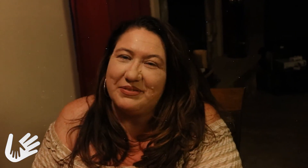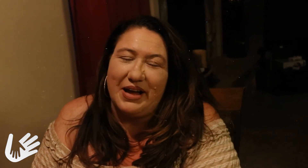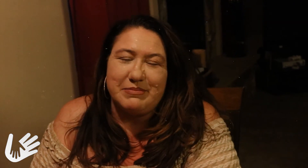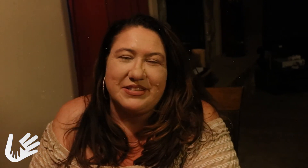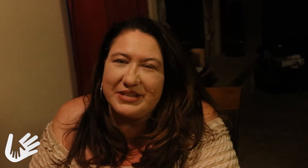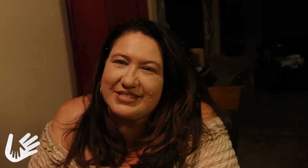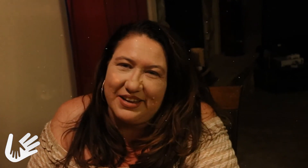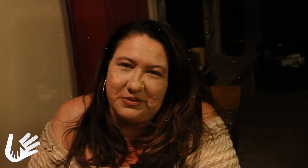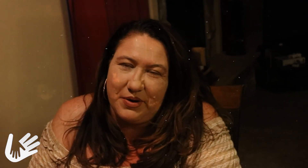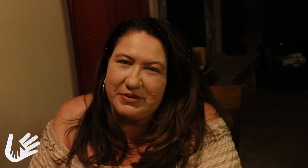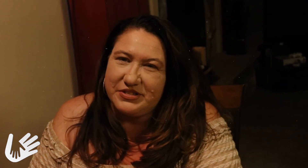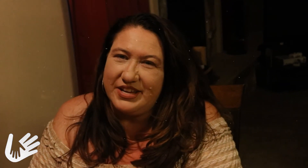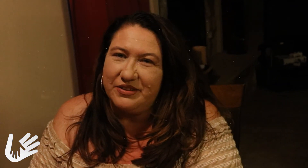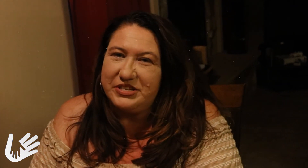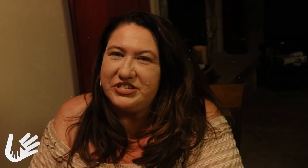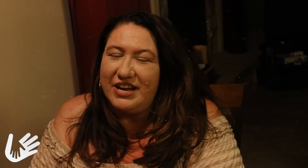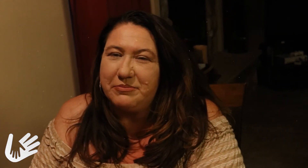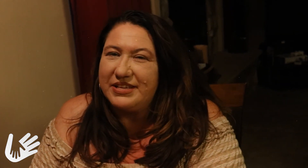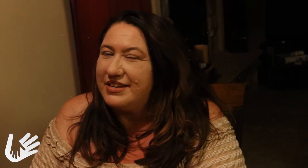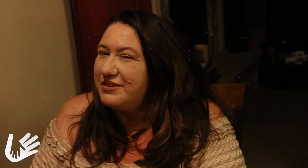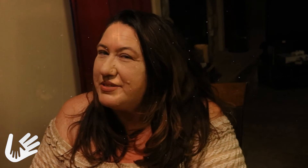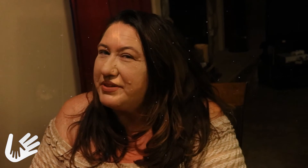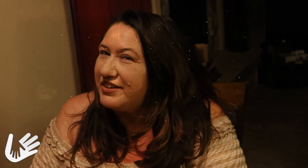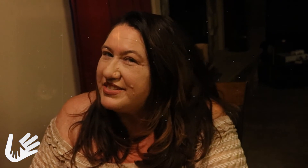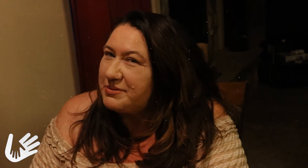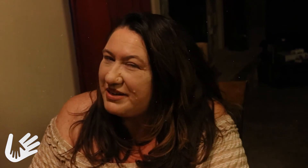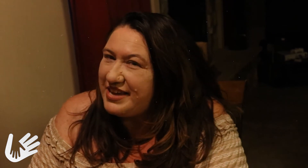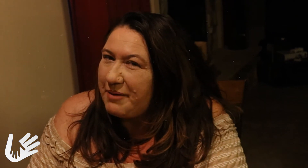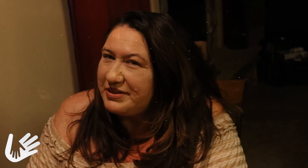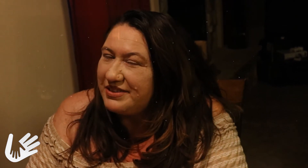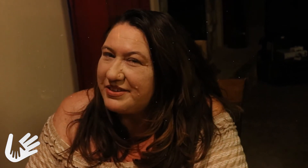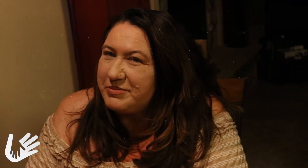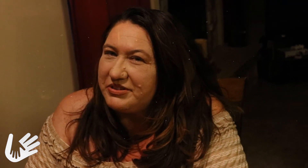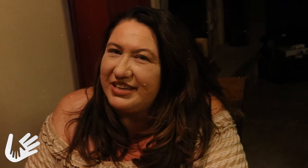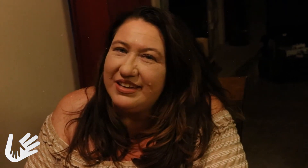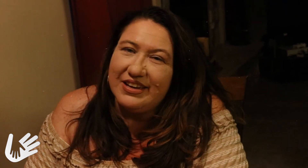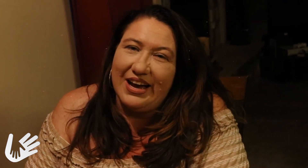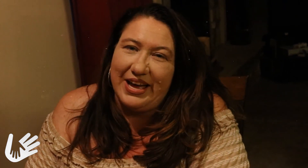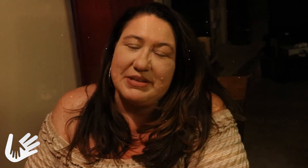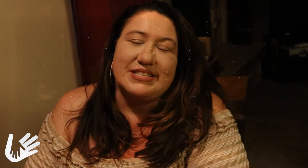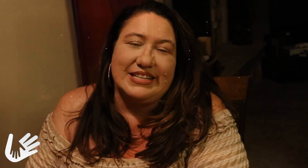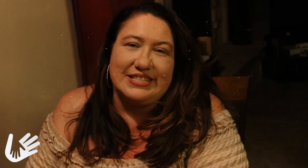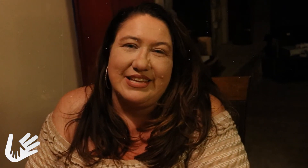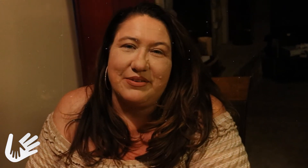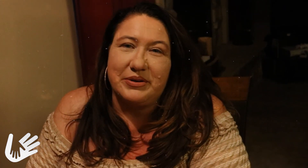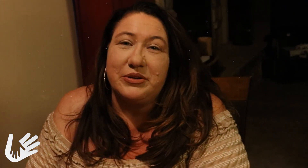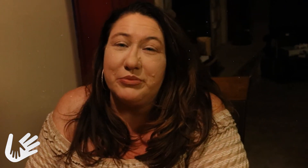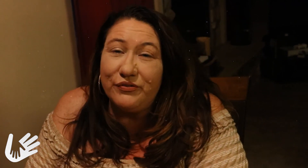Well, I'm so excited when Robert Sotelo reaches out because I know something good is about to happen in the community. I am excited to say that we're going to move